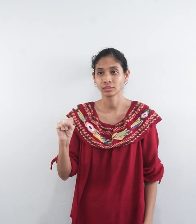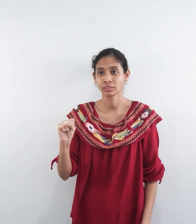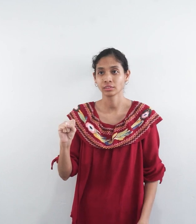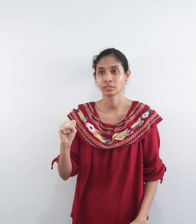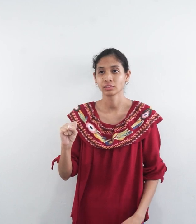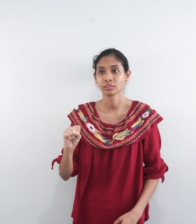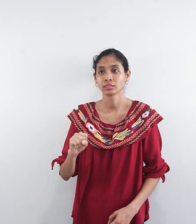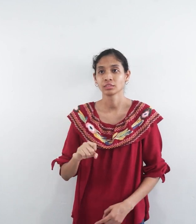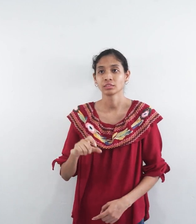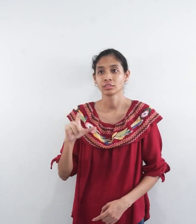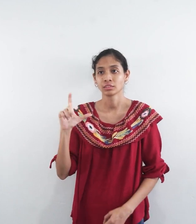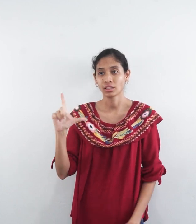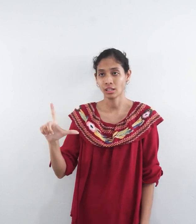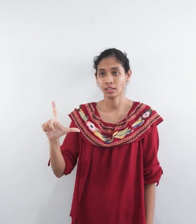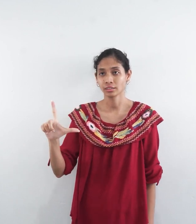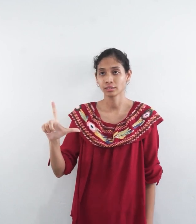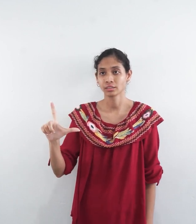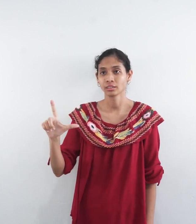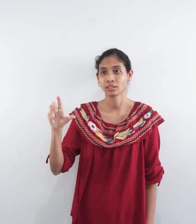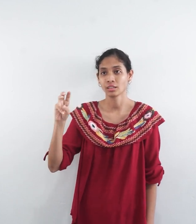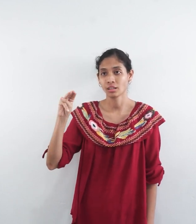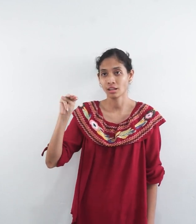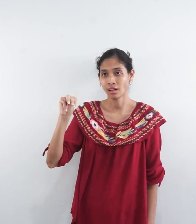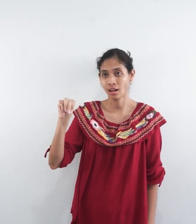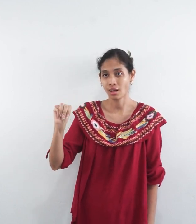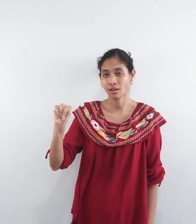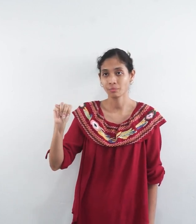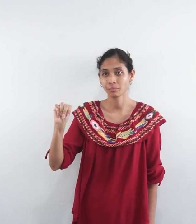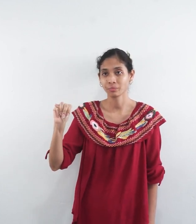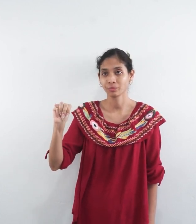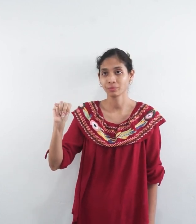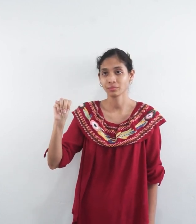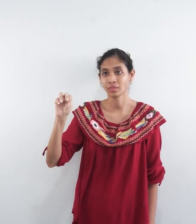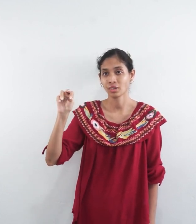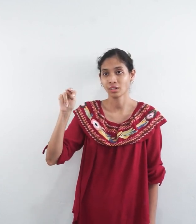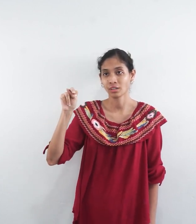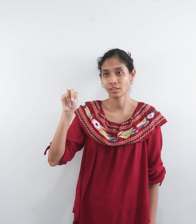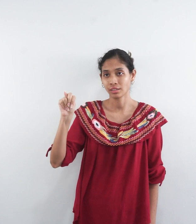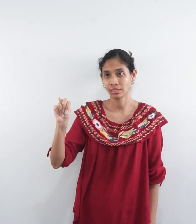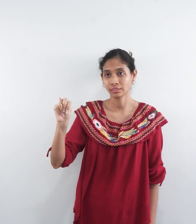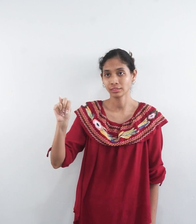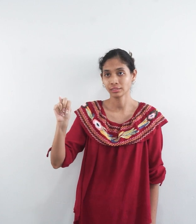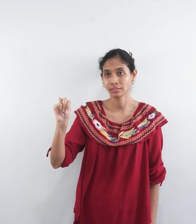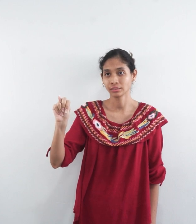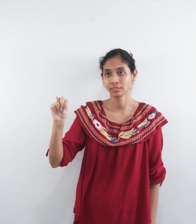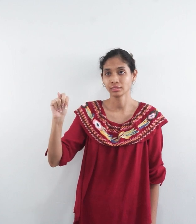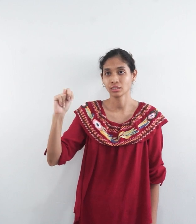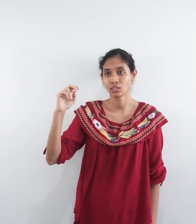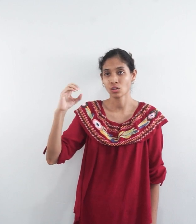L, M, N, O,